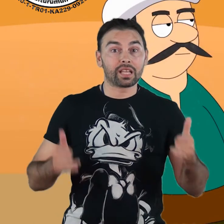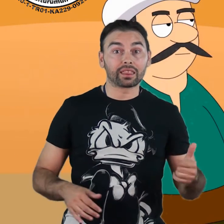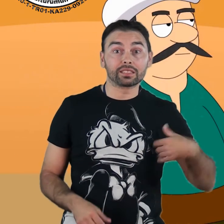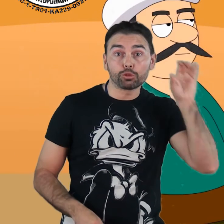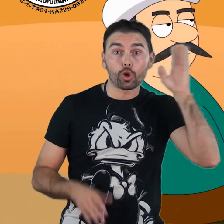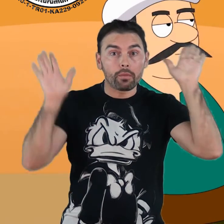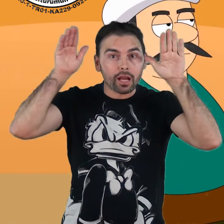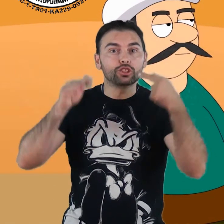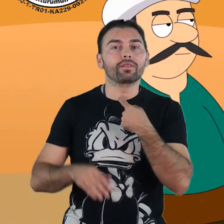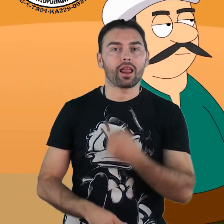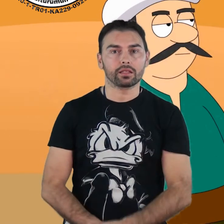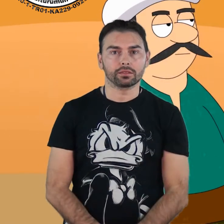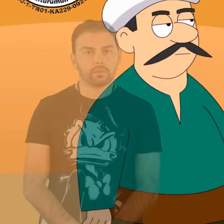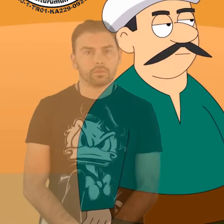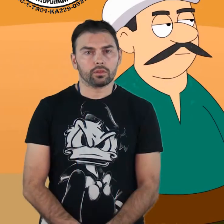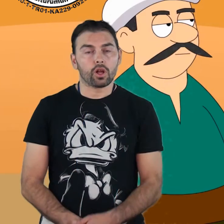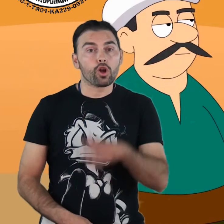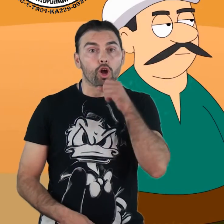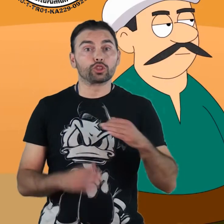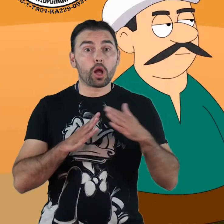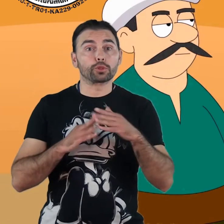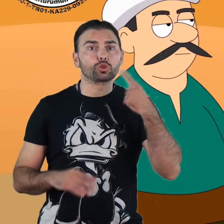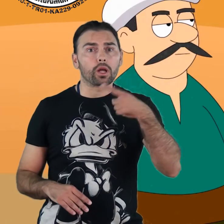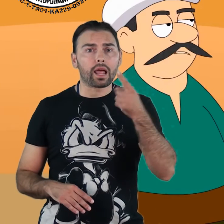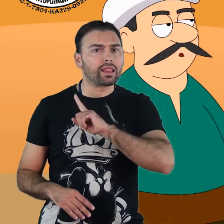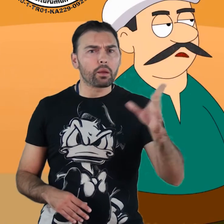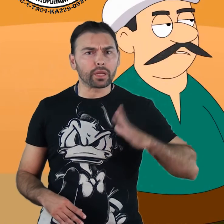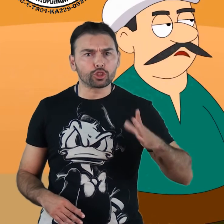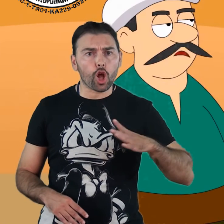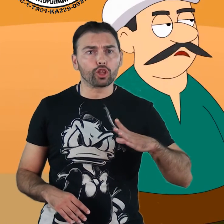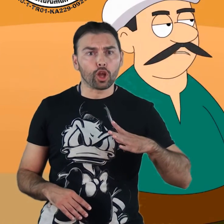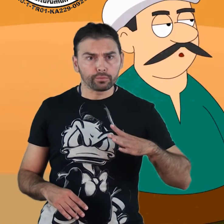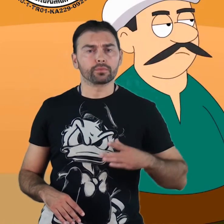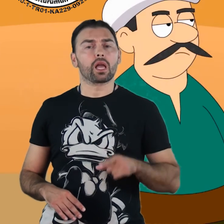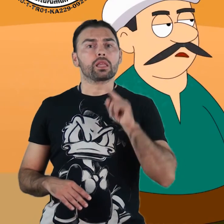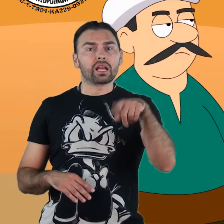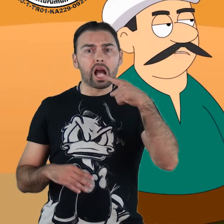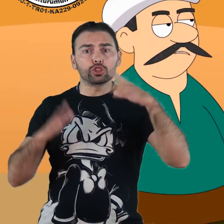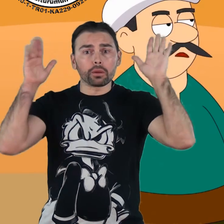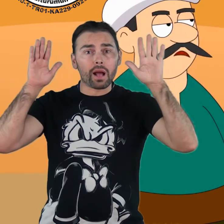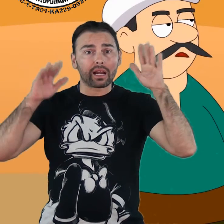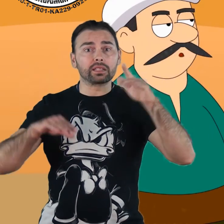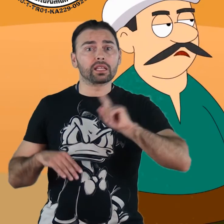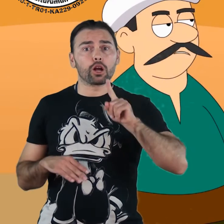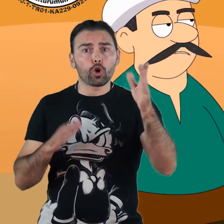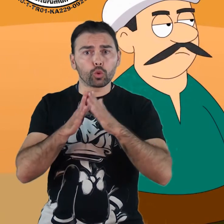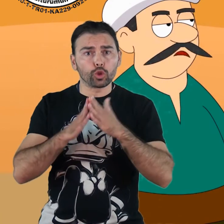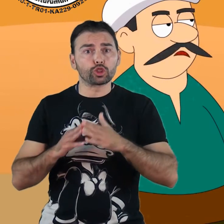Just after hearing the donkey's voice, Hoca's neighbor said... It is unacceptable. You are saying the donkey is not at home,